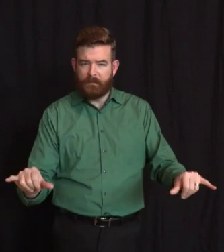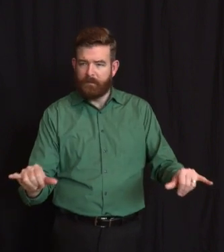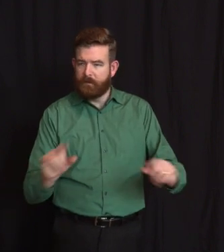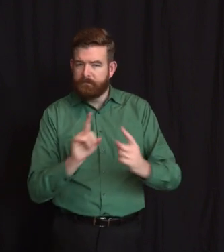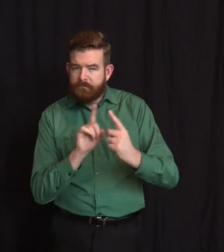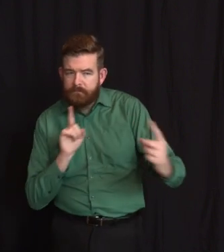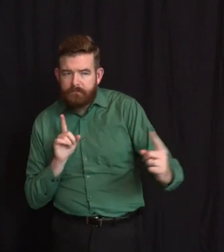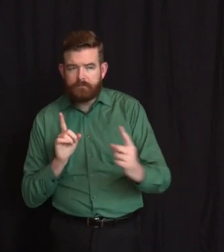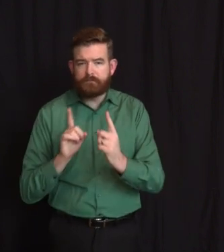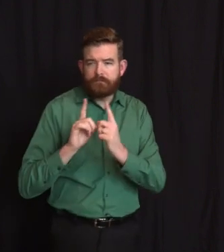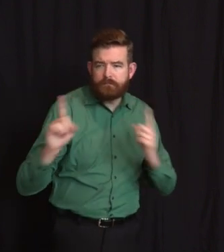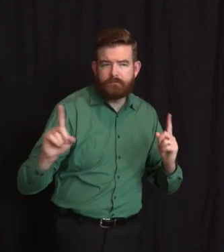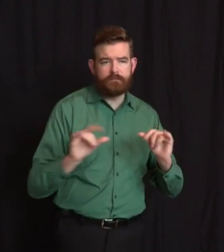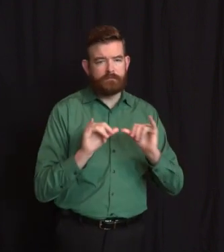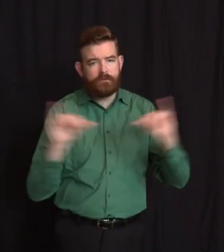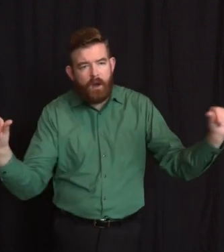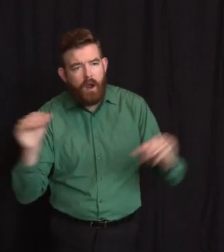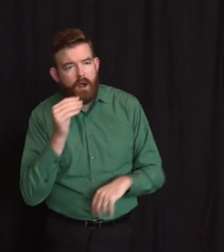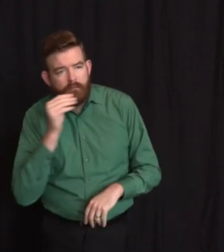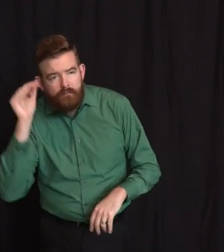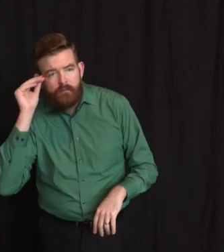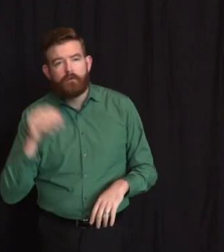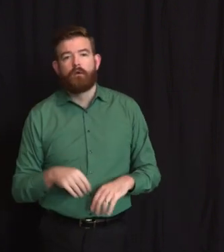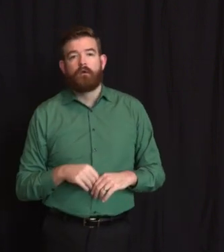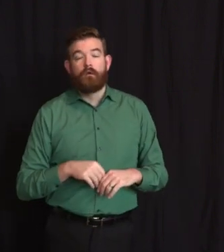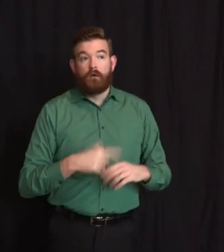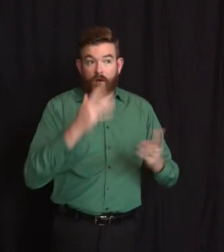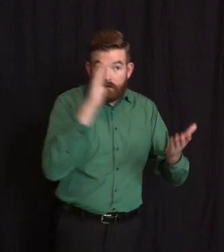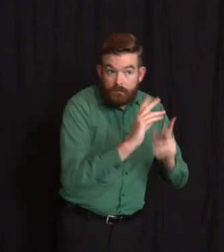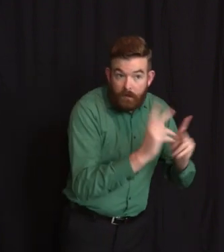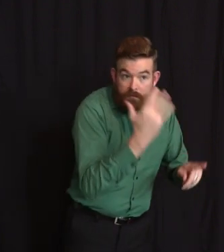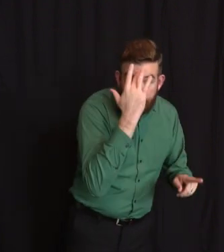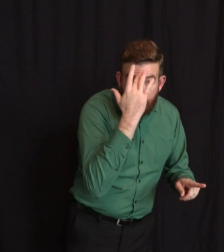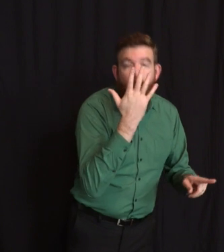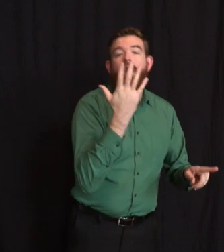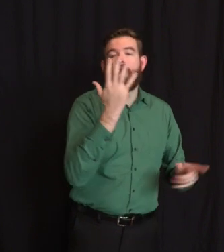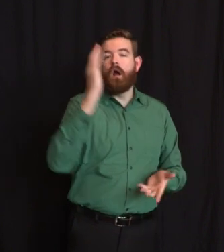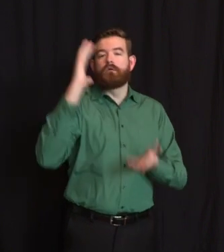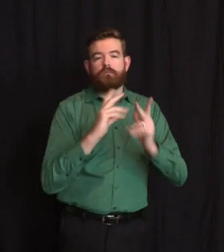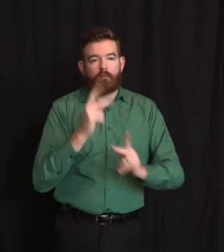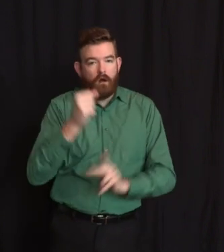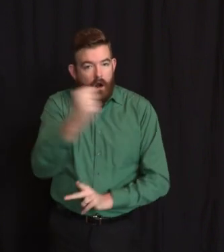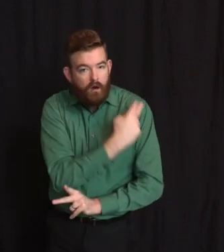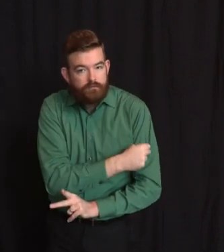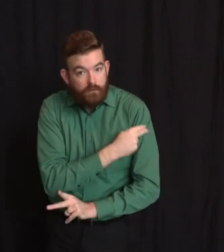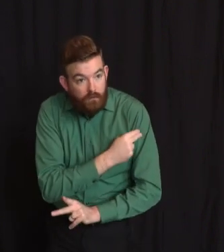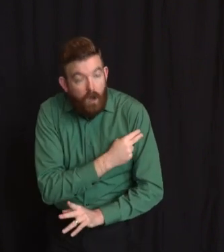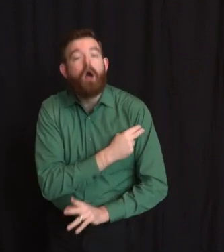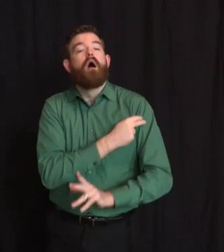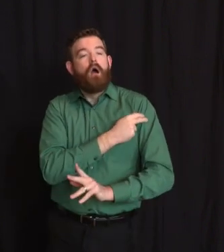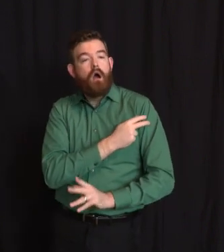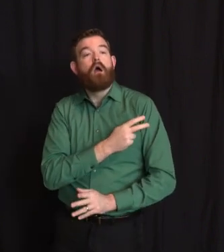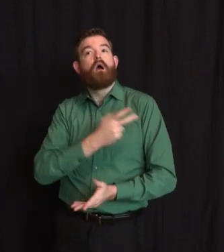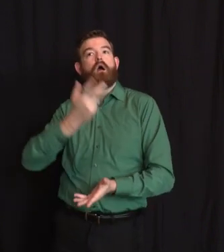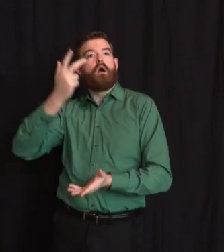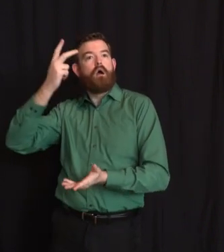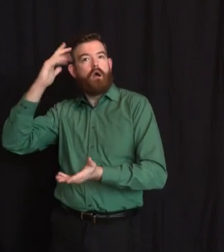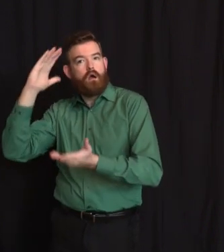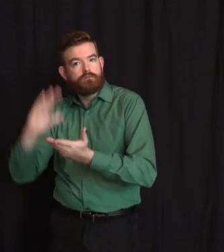number of folks who require intensive care. And thank God, please God, we pound down the amount of fatalities. Switching